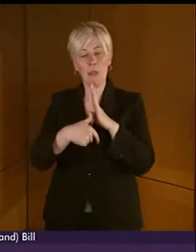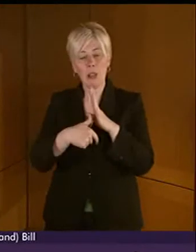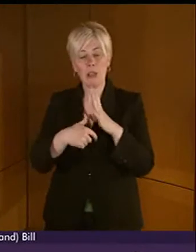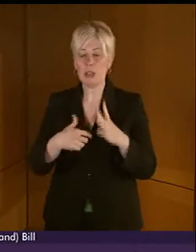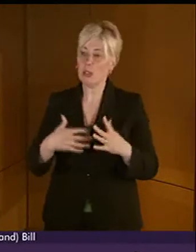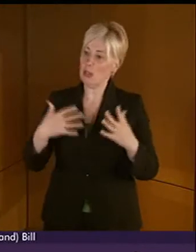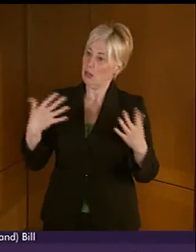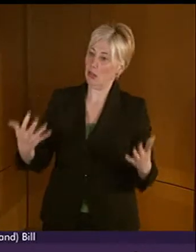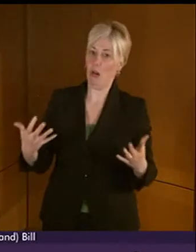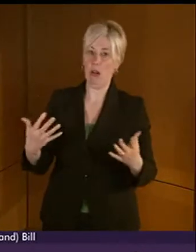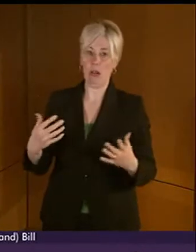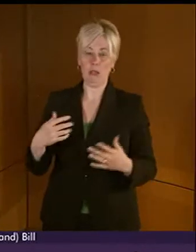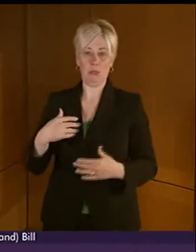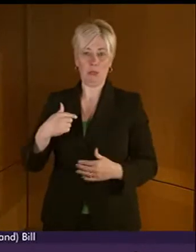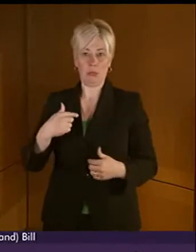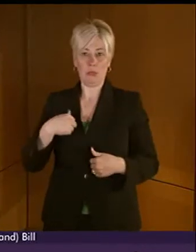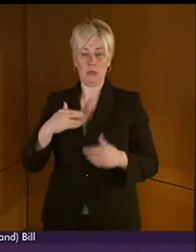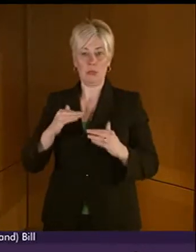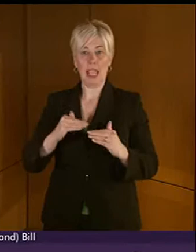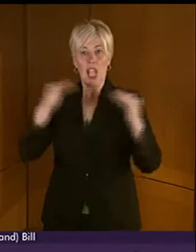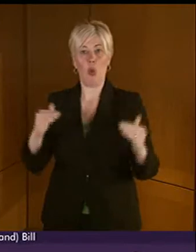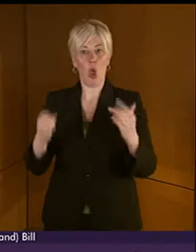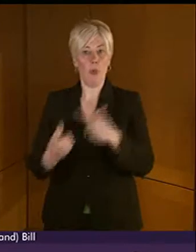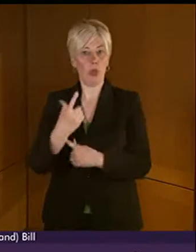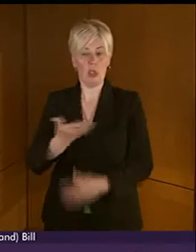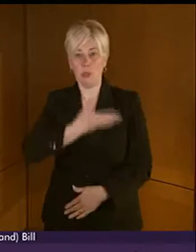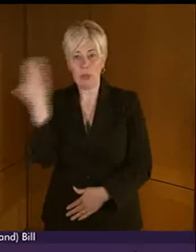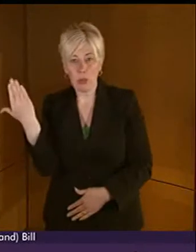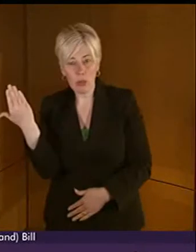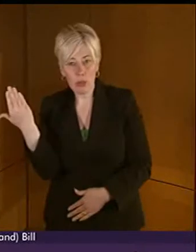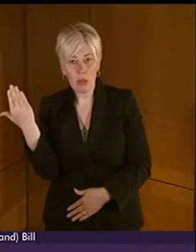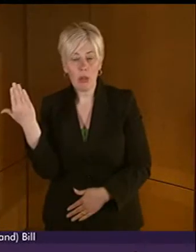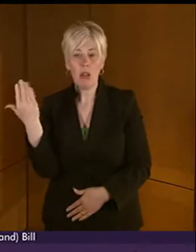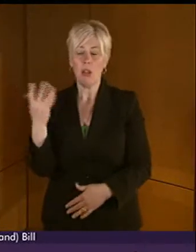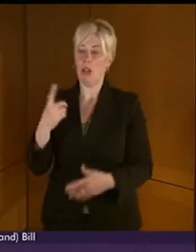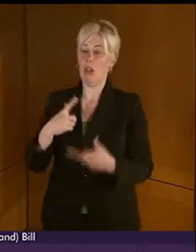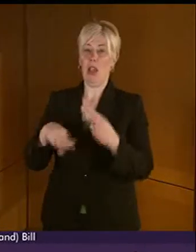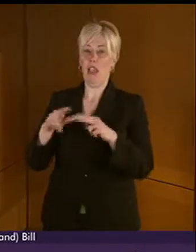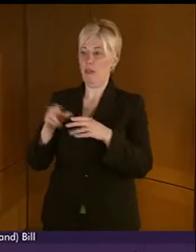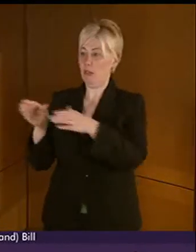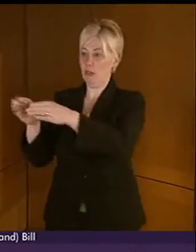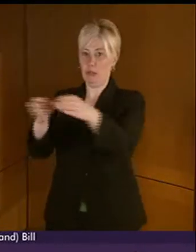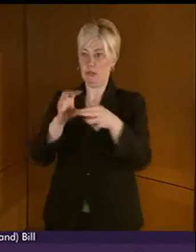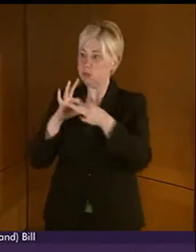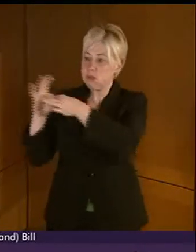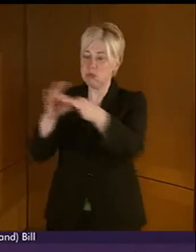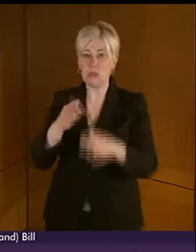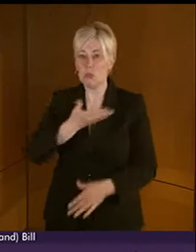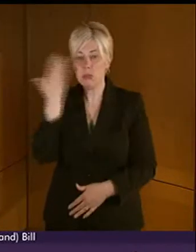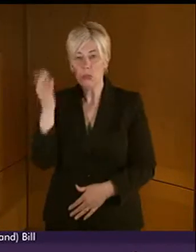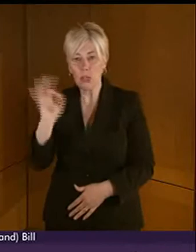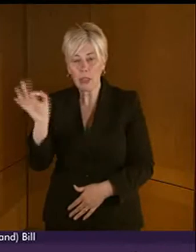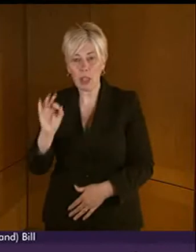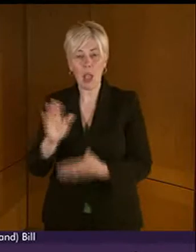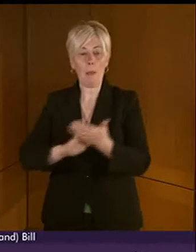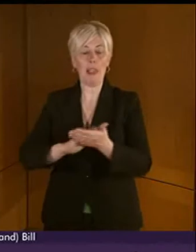someone does not enjoy equal opportunities, if there are not good relations, in other words, if public bodies